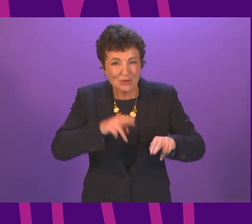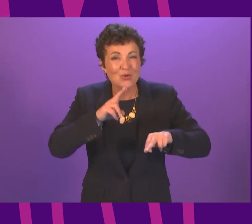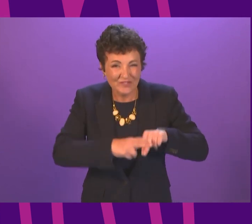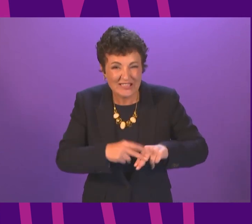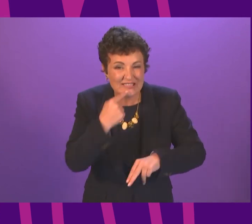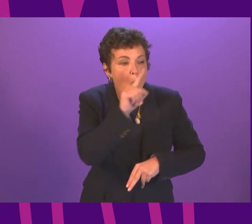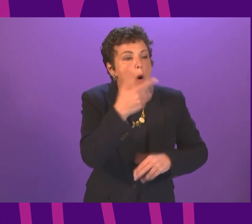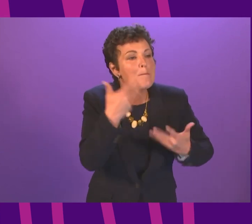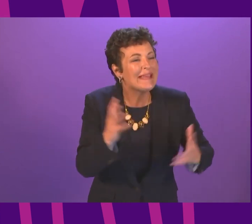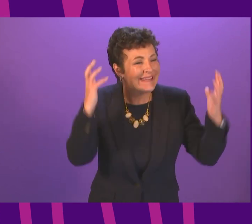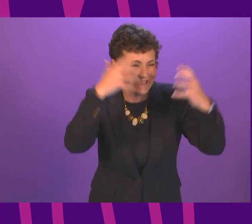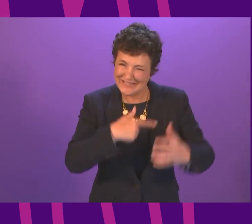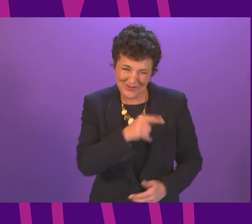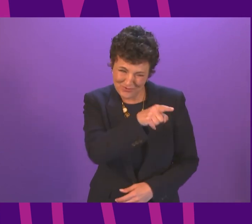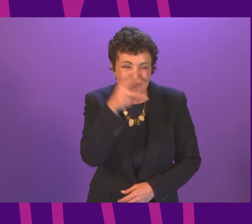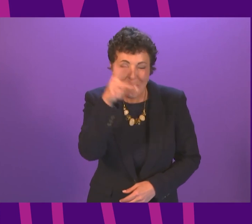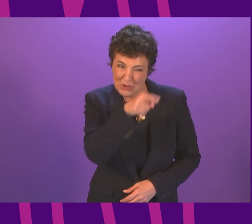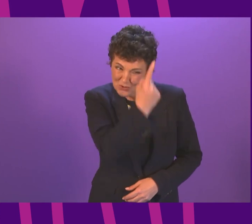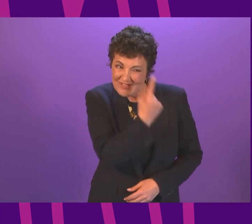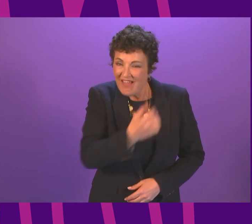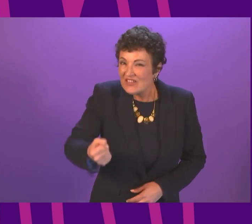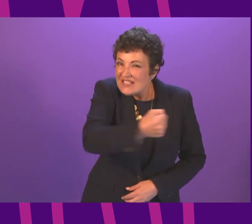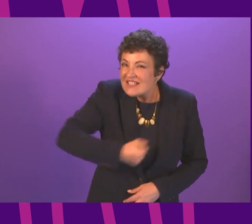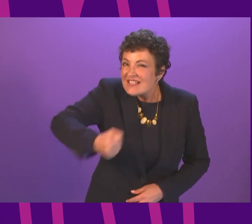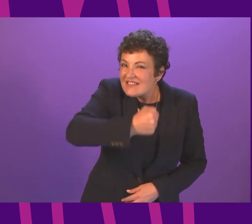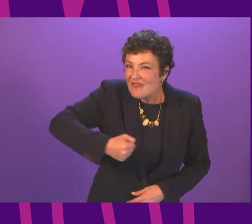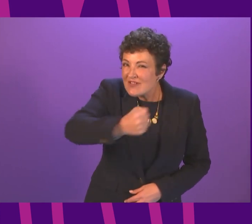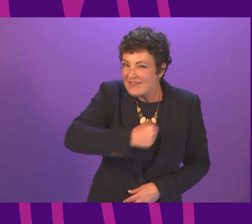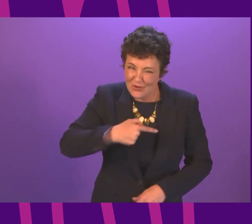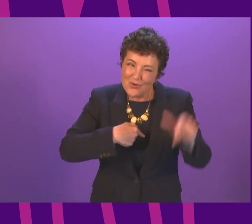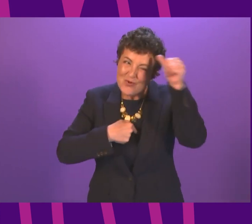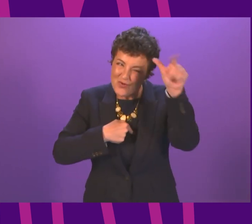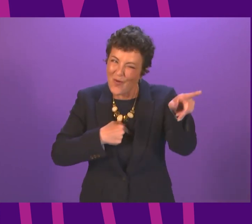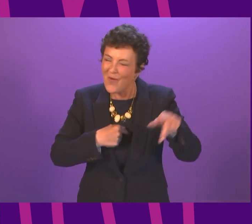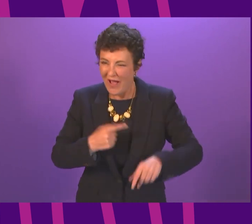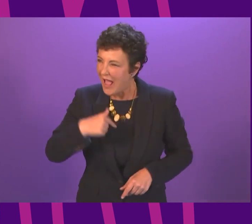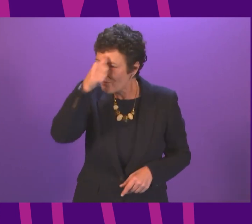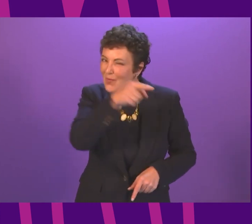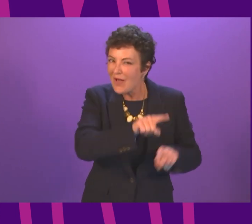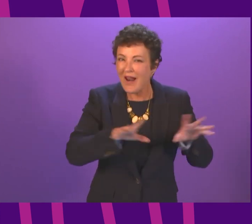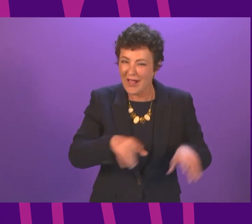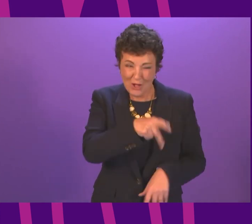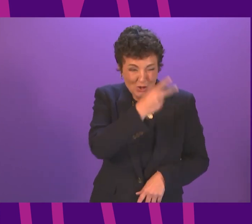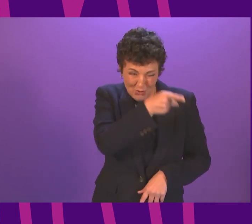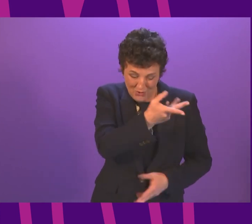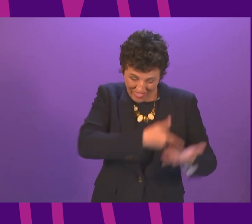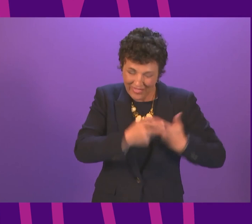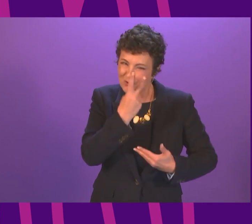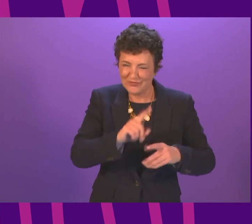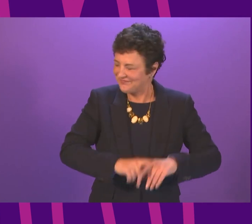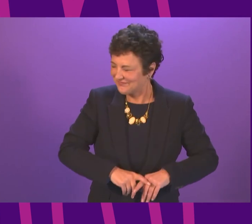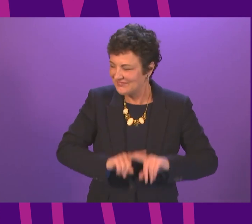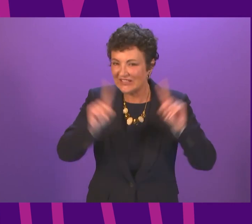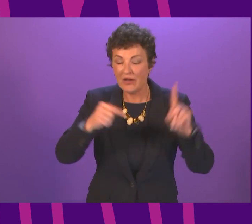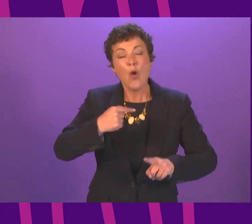stir up any concerns of that description. And he should know by now that the two things are not really the same. This Government's